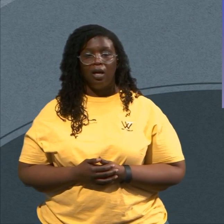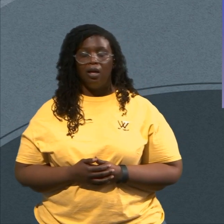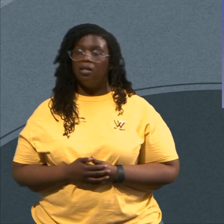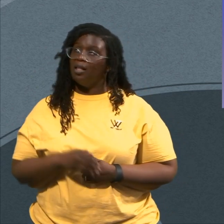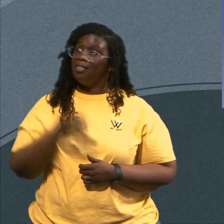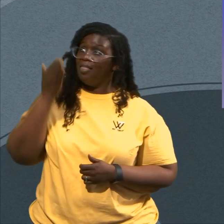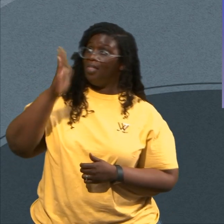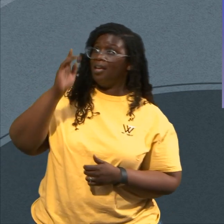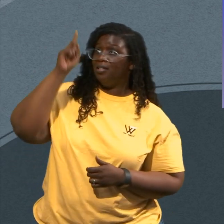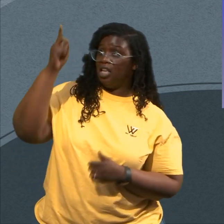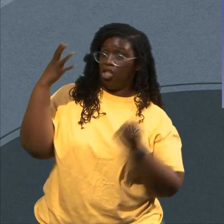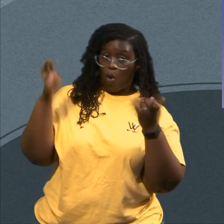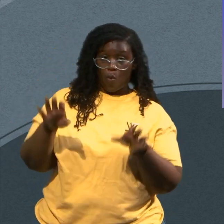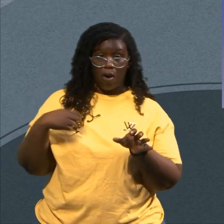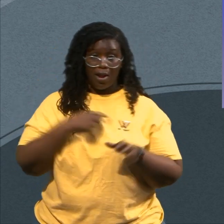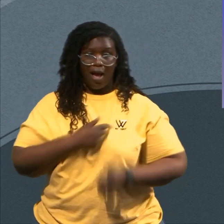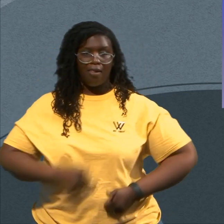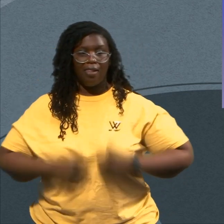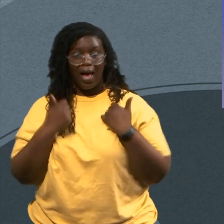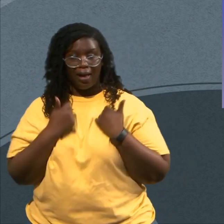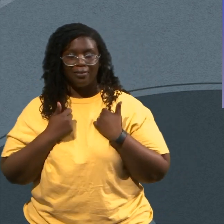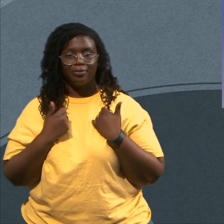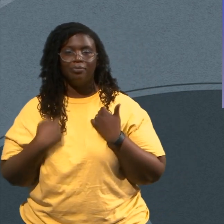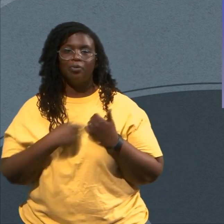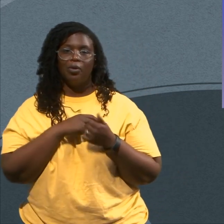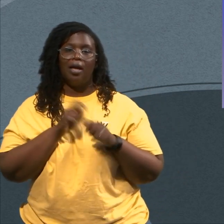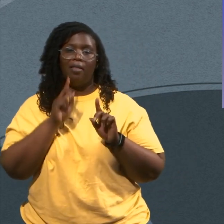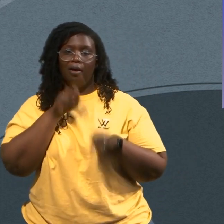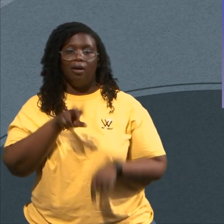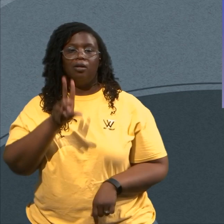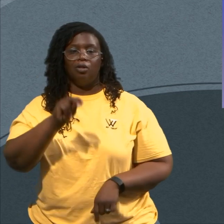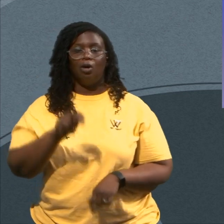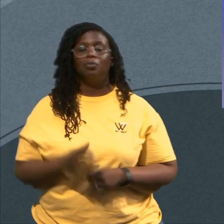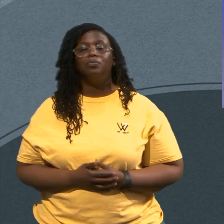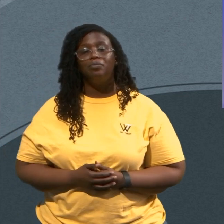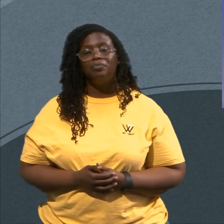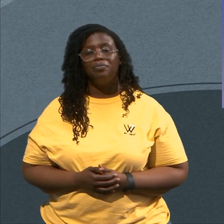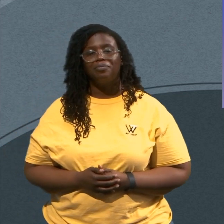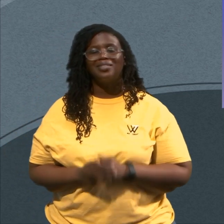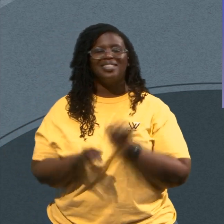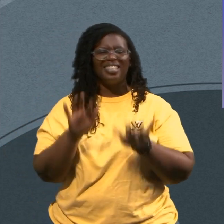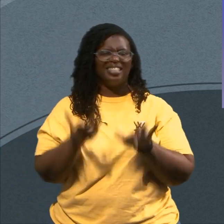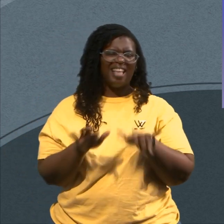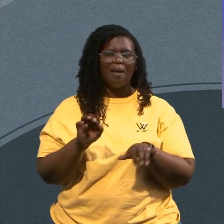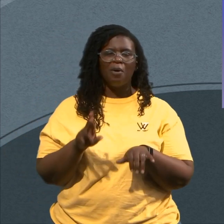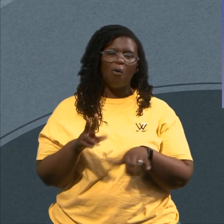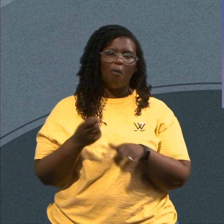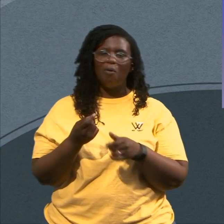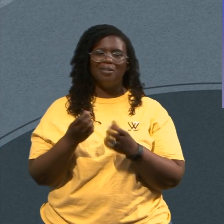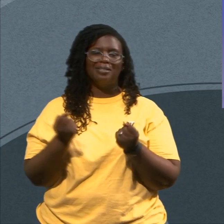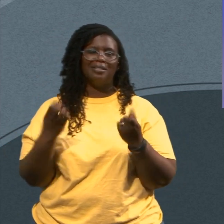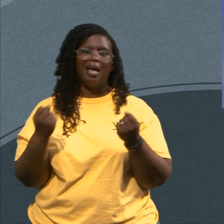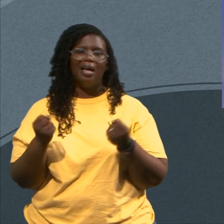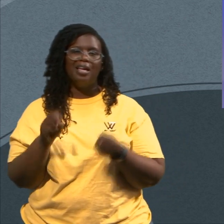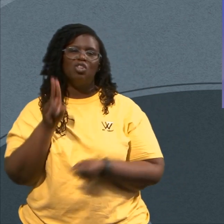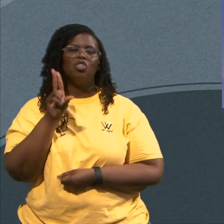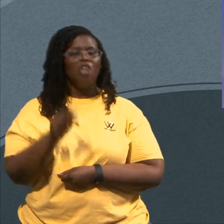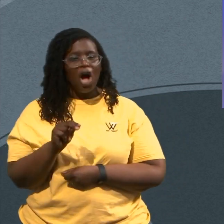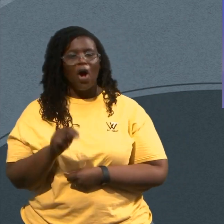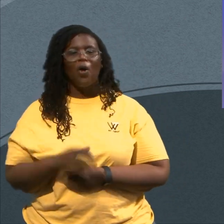Is Not Telling Me To Do Can Everybody Just Shout Out Say It Hype It And Just Say No No You Get It In Your Spirit You